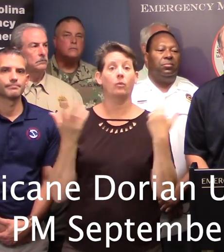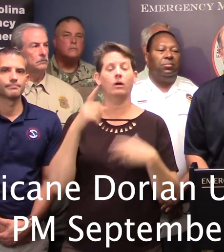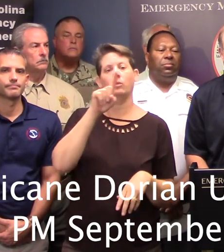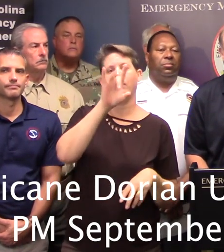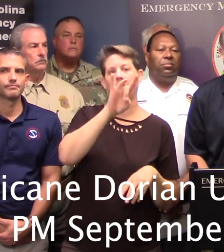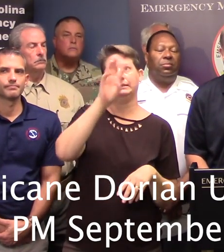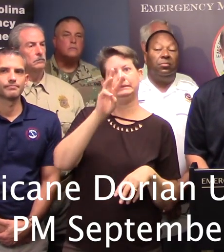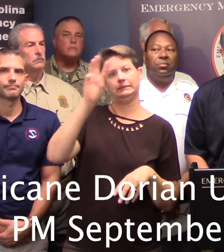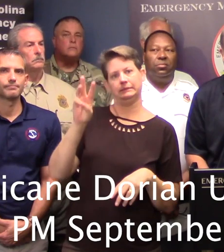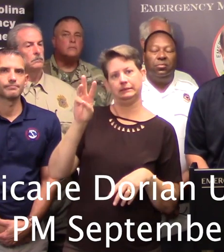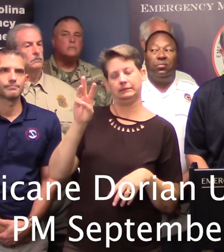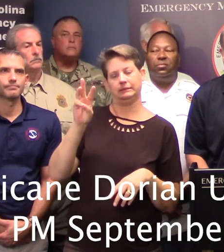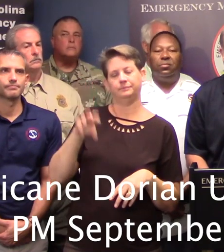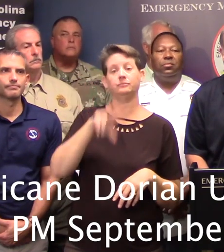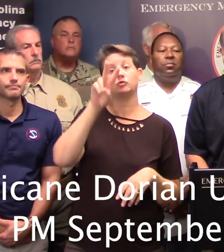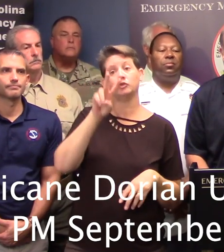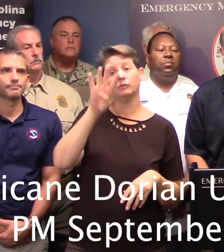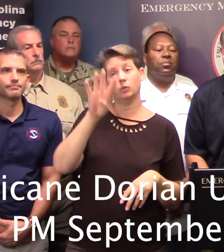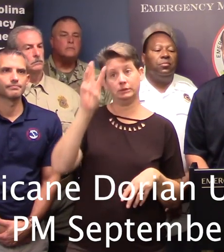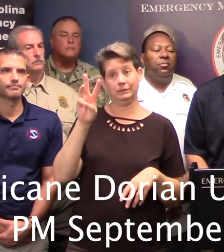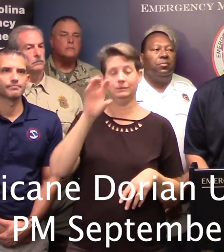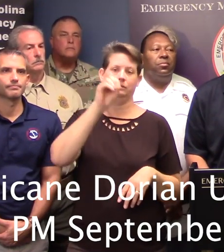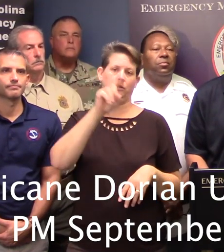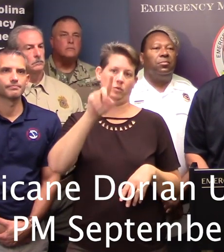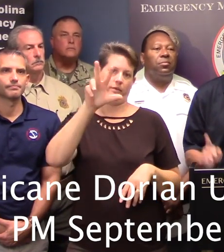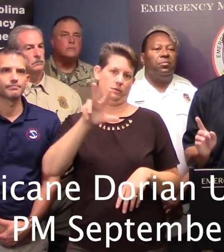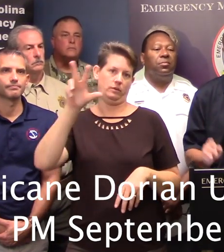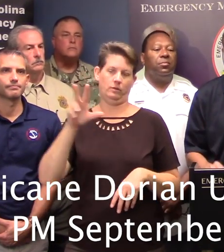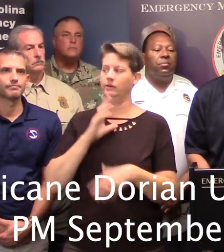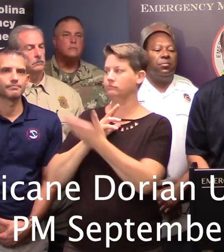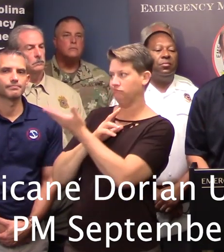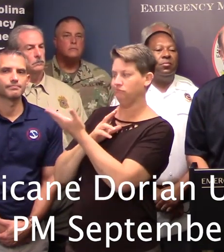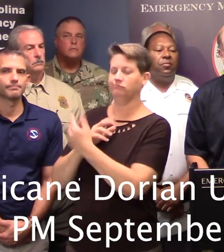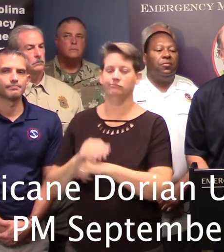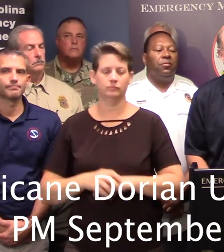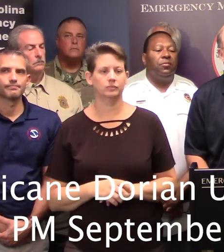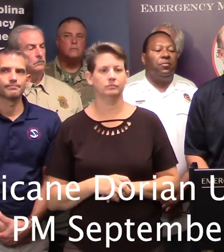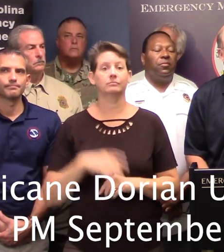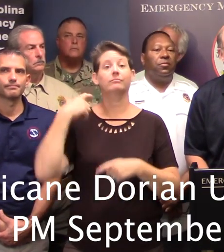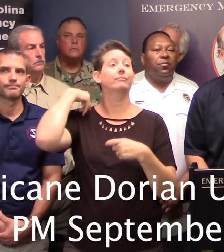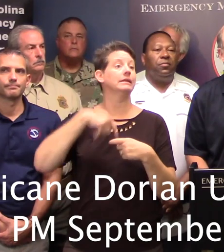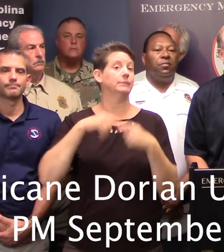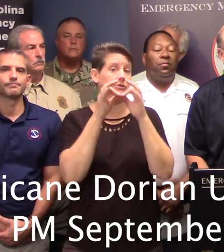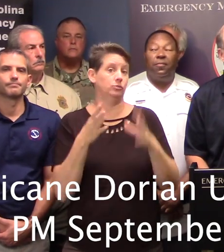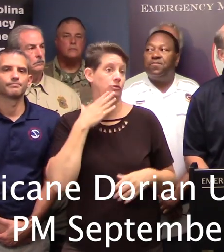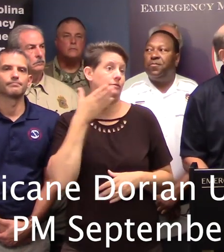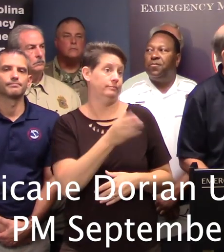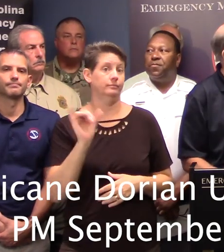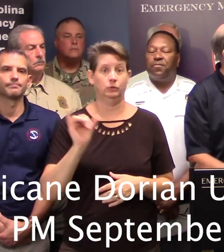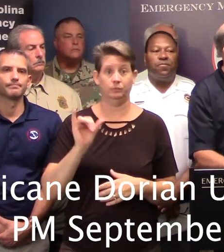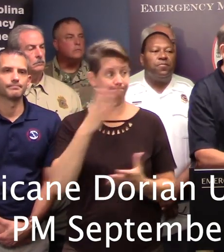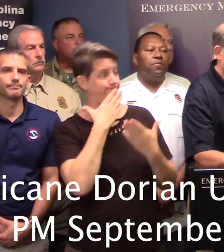-866-246-0133. It's up on the screen. And Spanish interpreters are available.